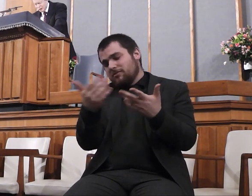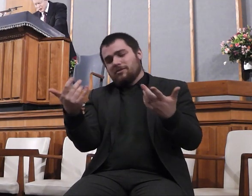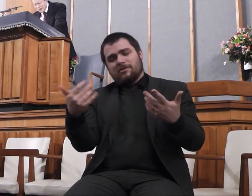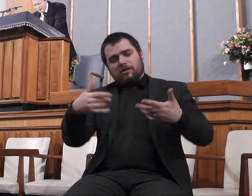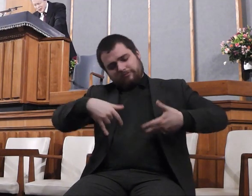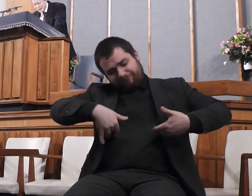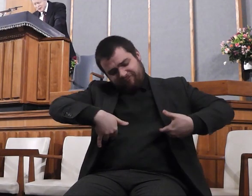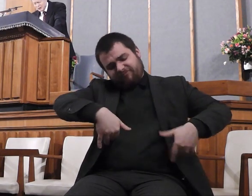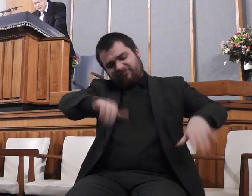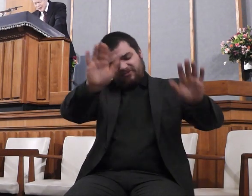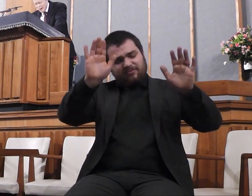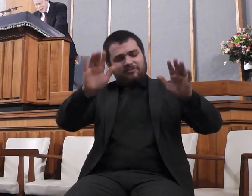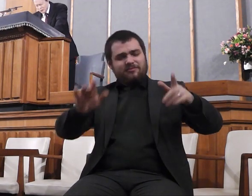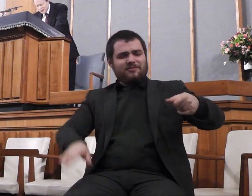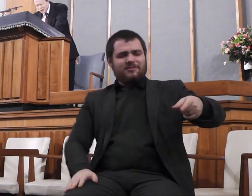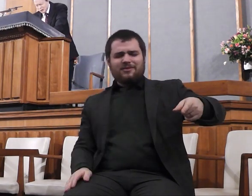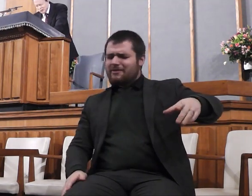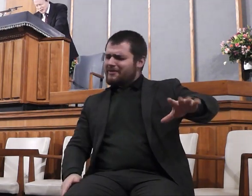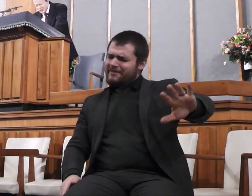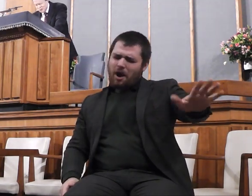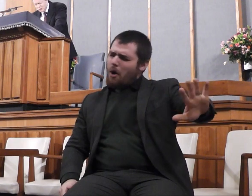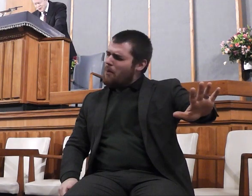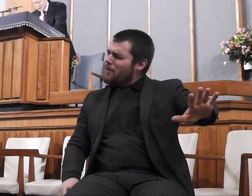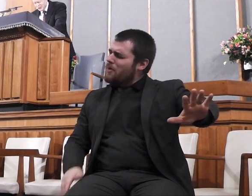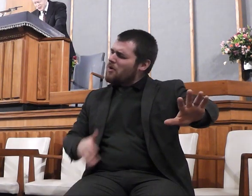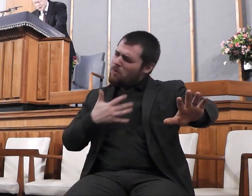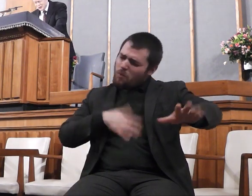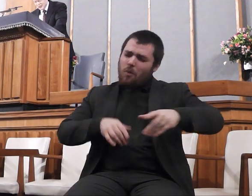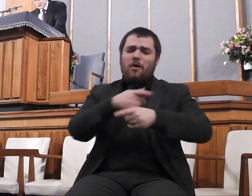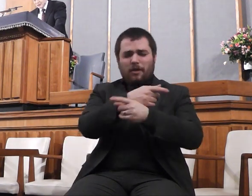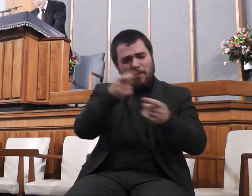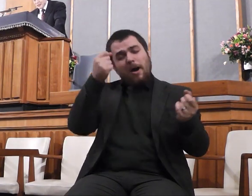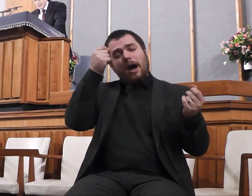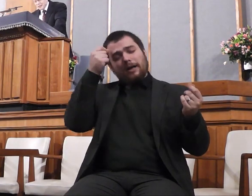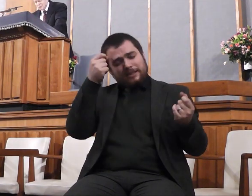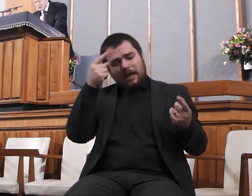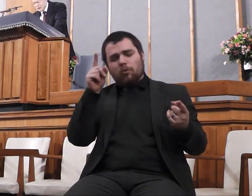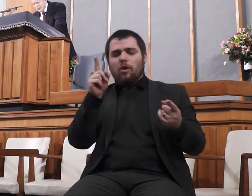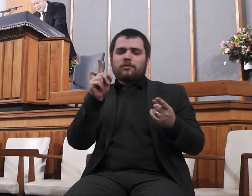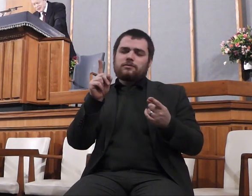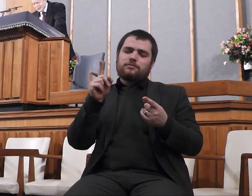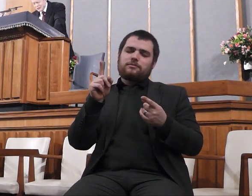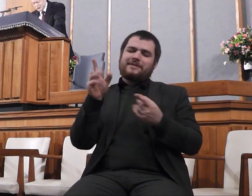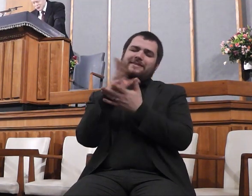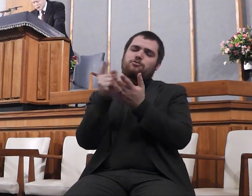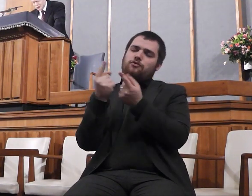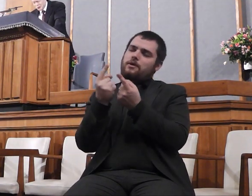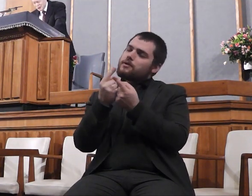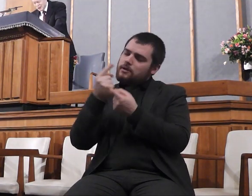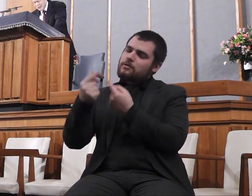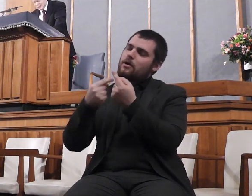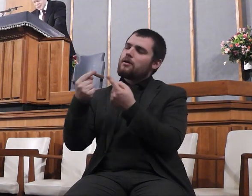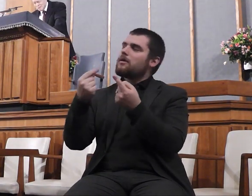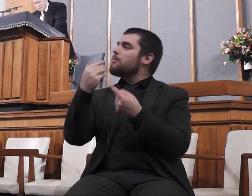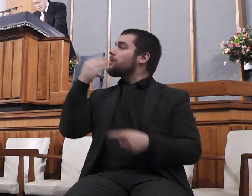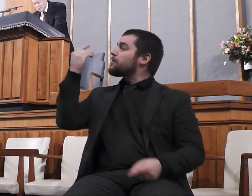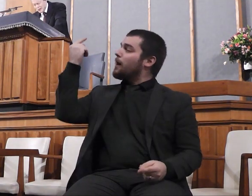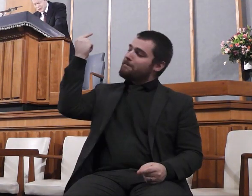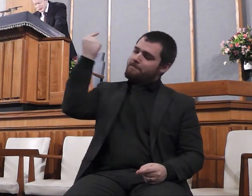through their lives with no grasp of eternal things. Speak to hearts, O Lord. Come and bless